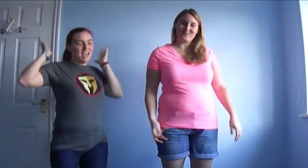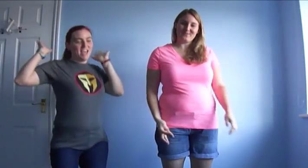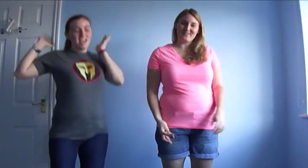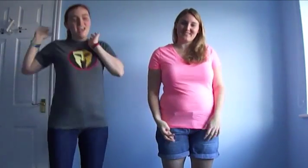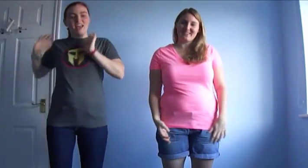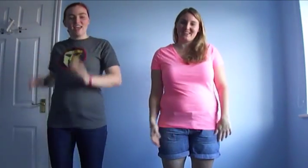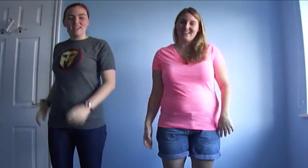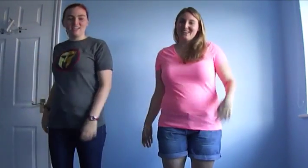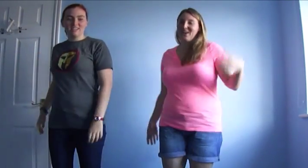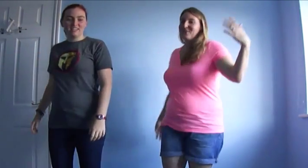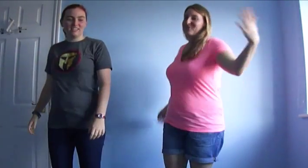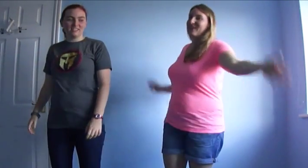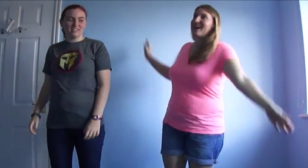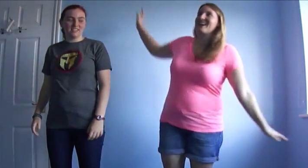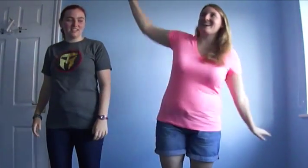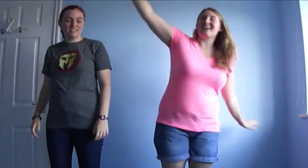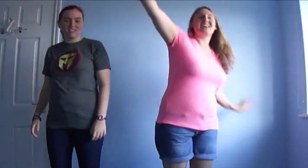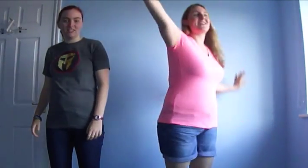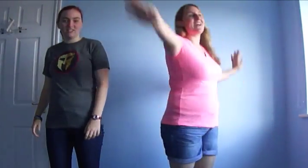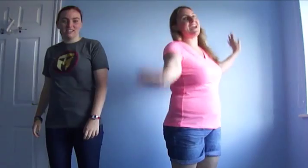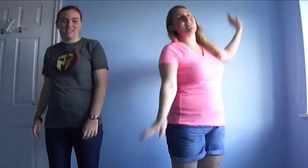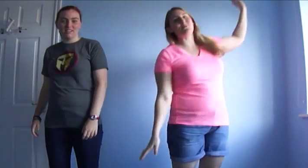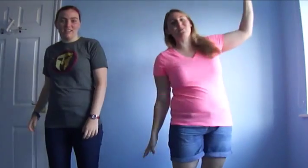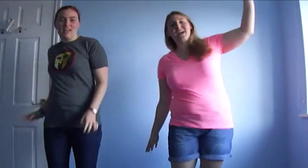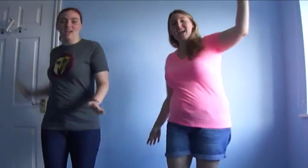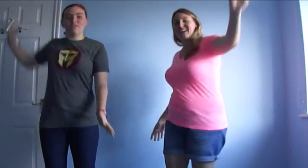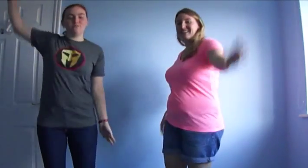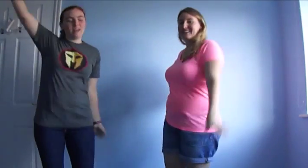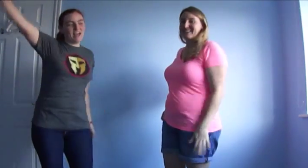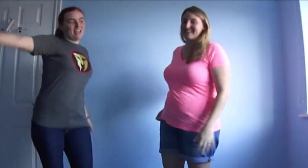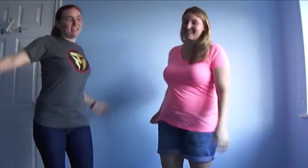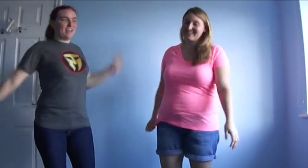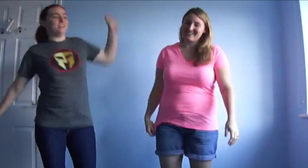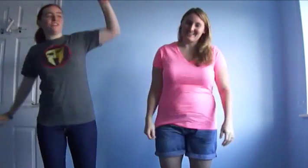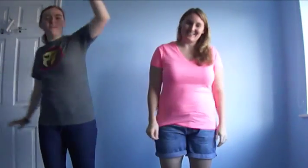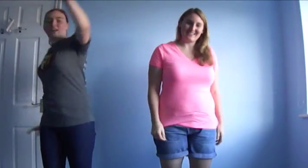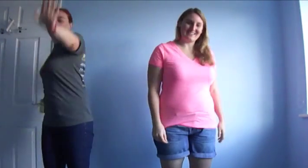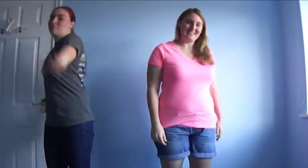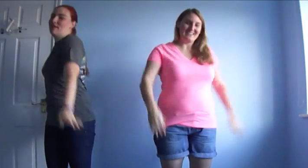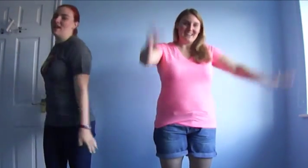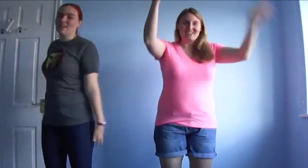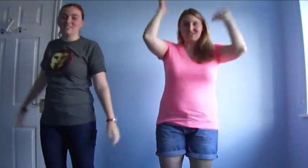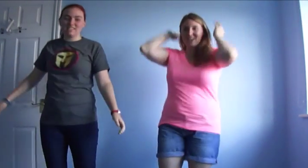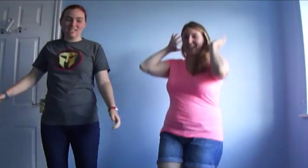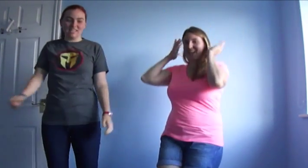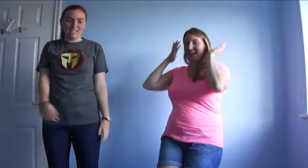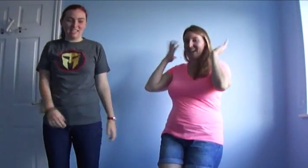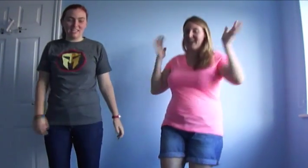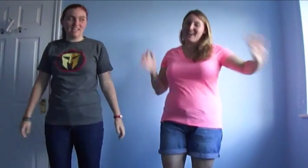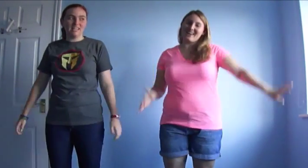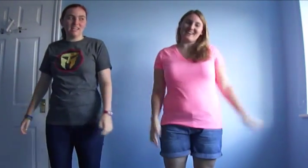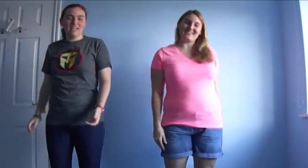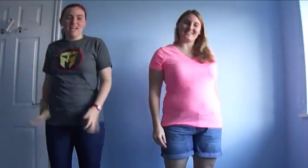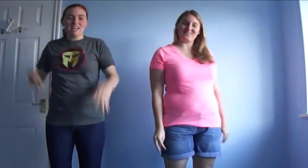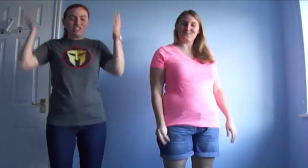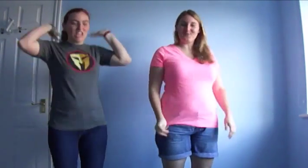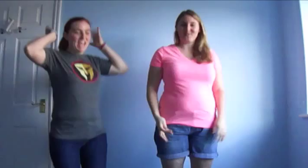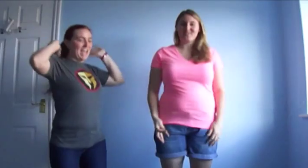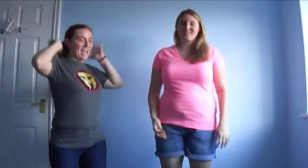flying in an aeroplane, flying in an aeroplane. Jane, Jane,